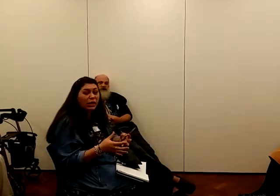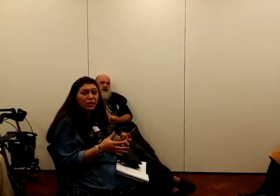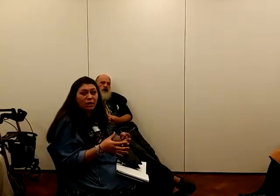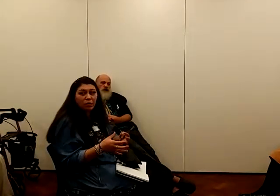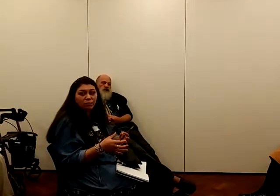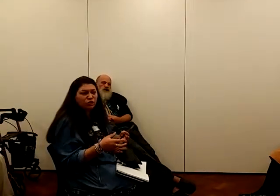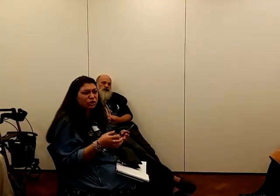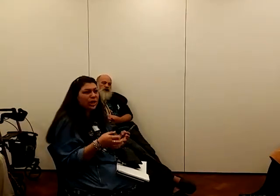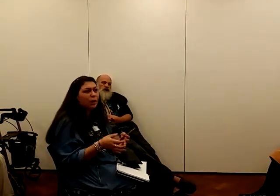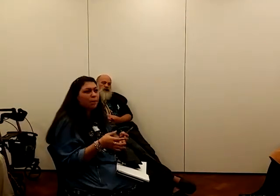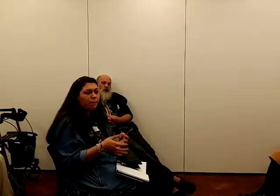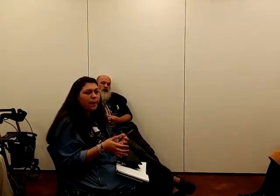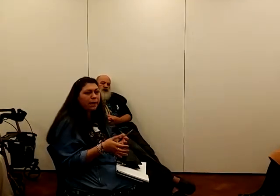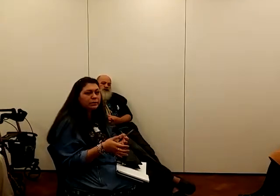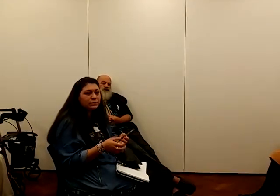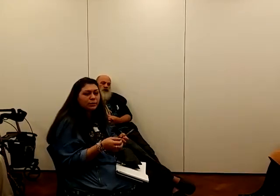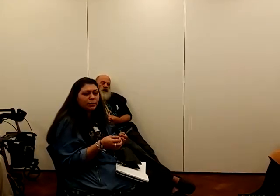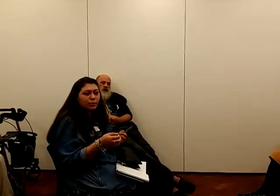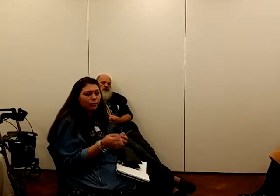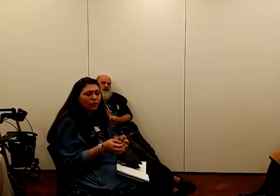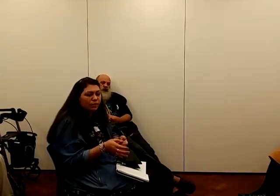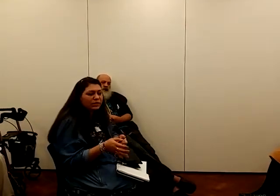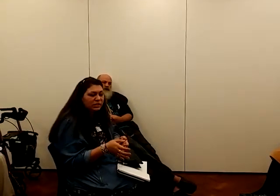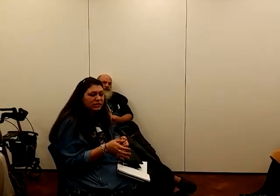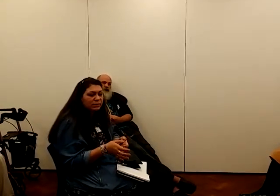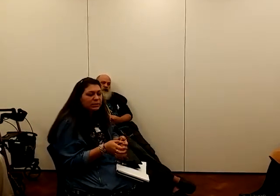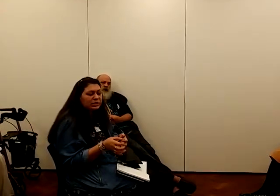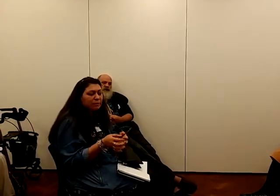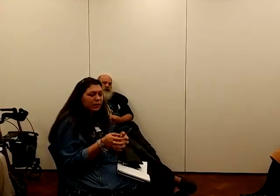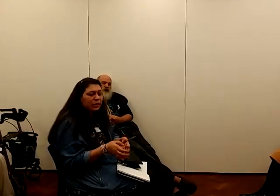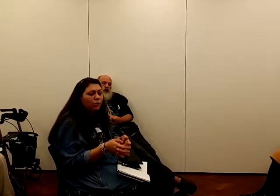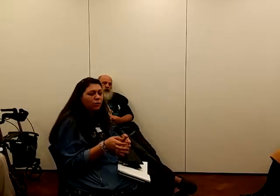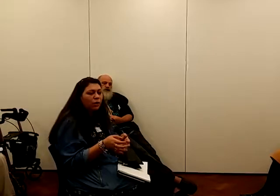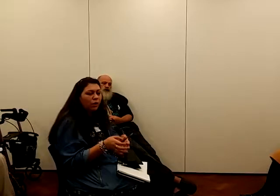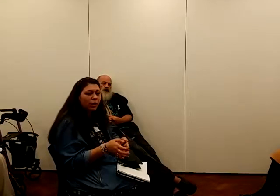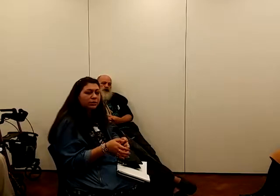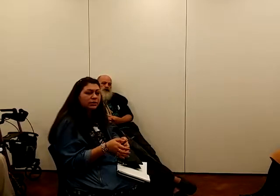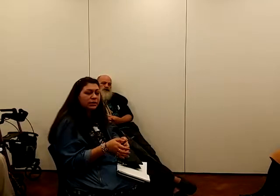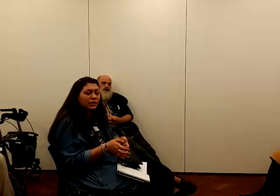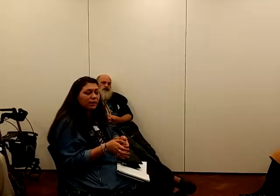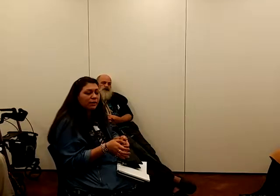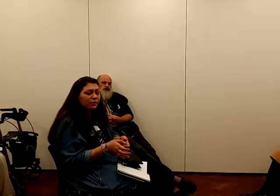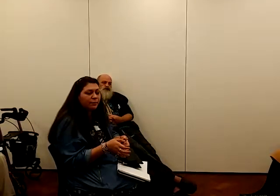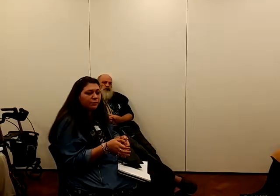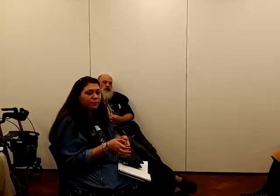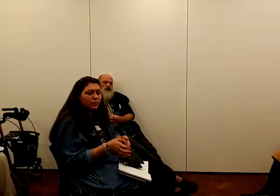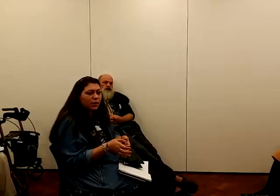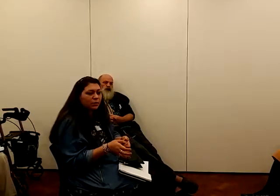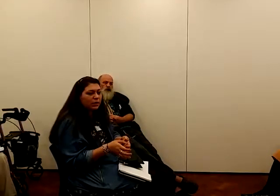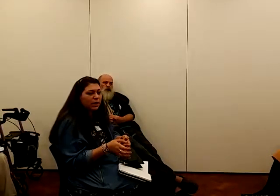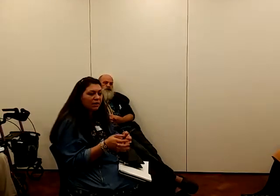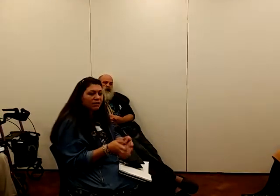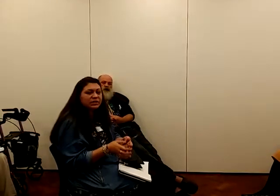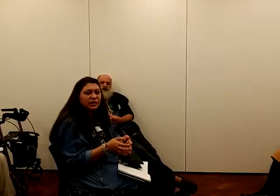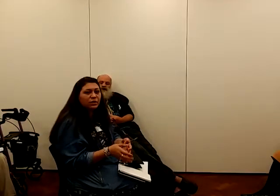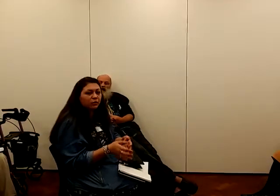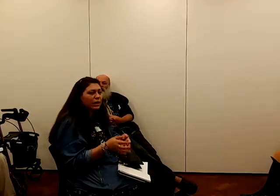really of just how bad the welfare system is impeding on our lives. I mean, every single